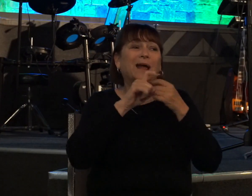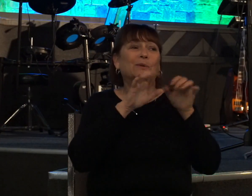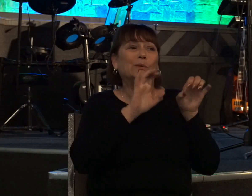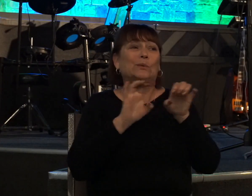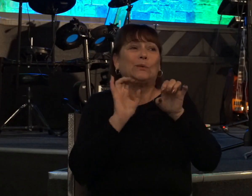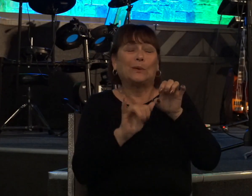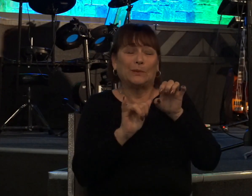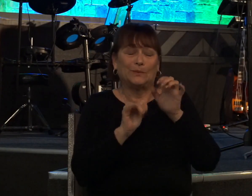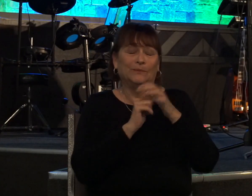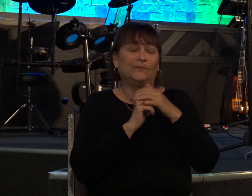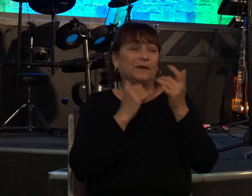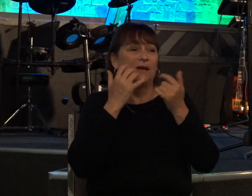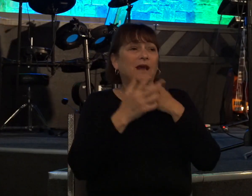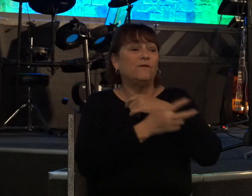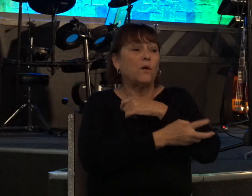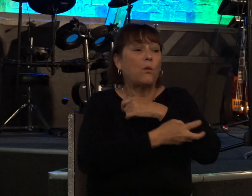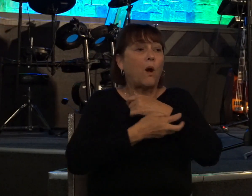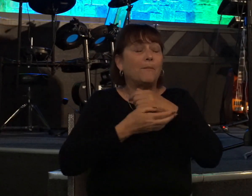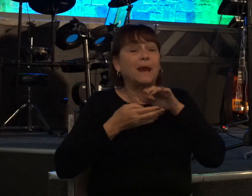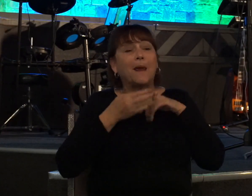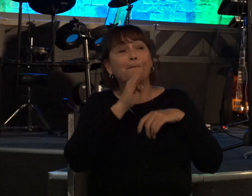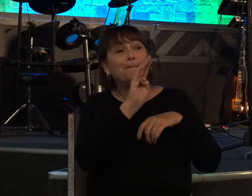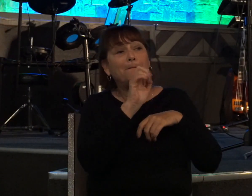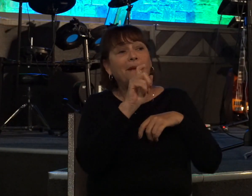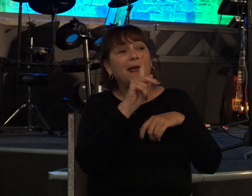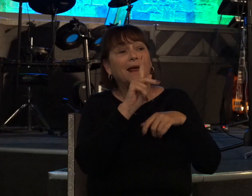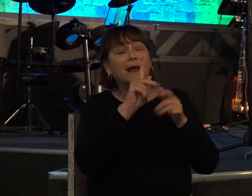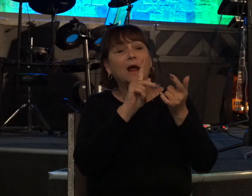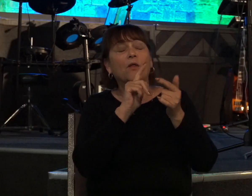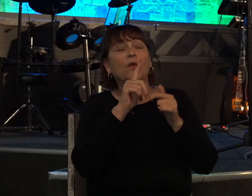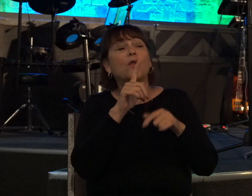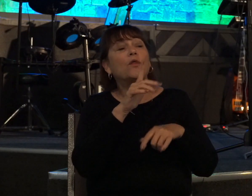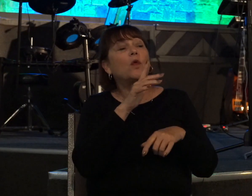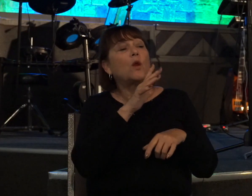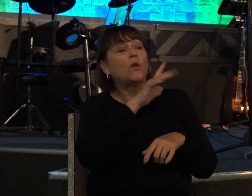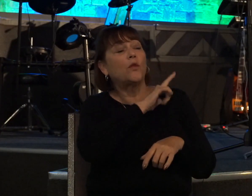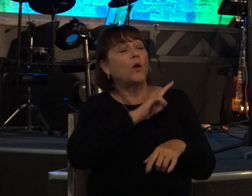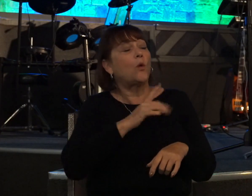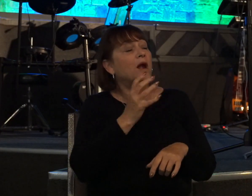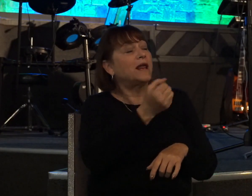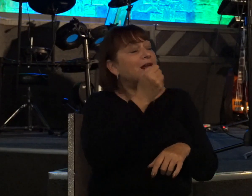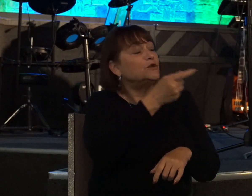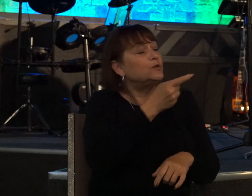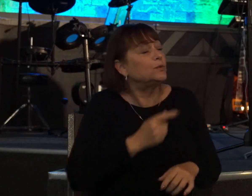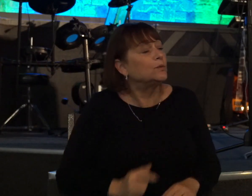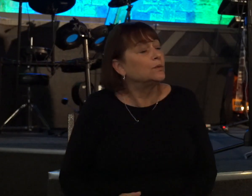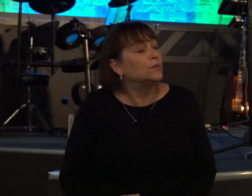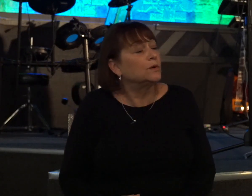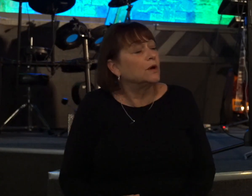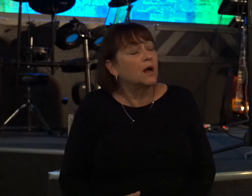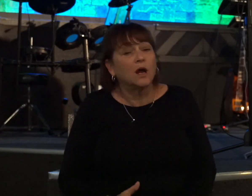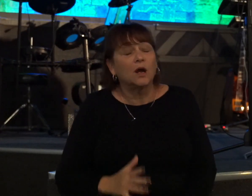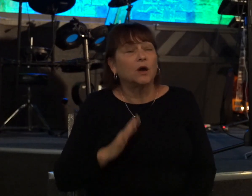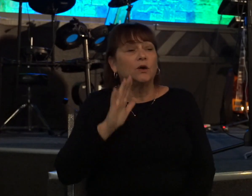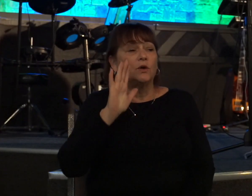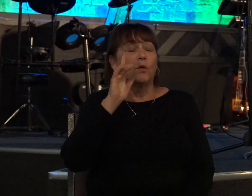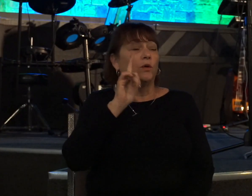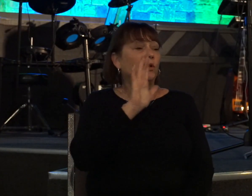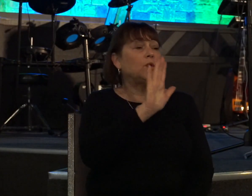if you're robbing banks and one day the Lord gets a hold of you and you give your life to Christ and you confess to him Lord